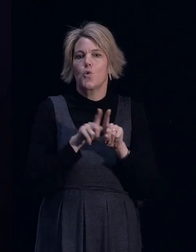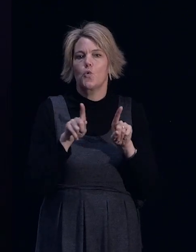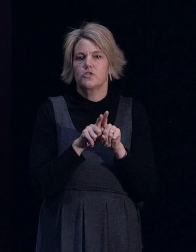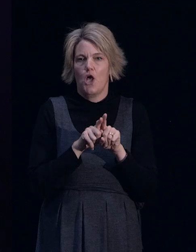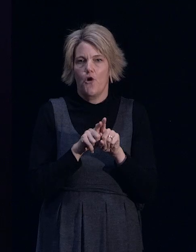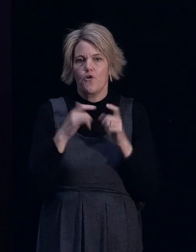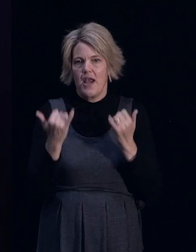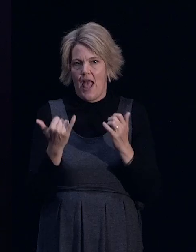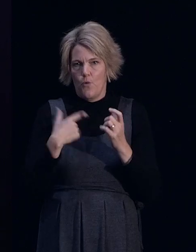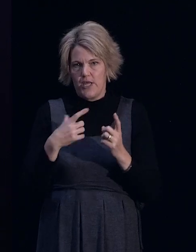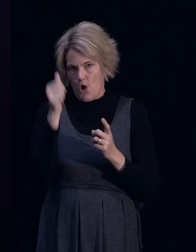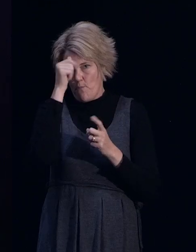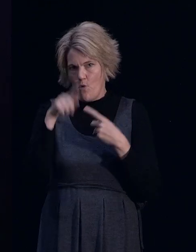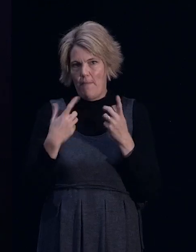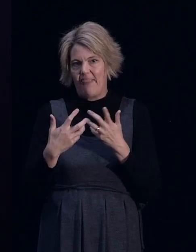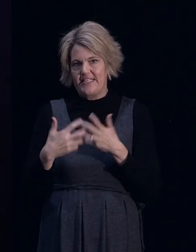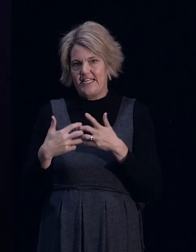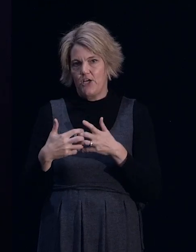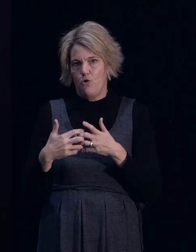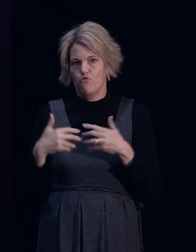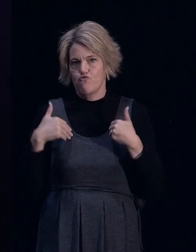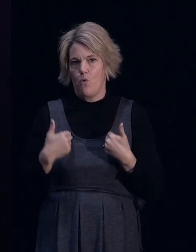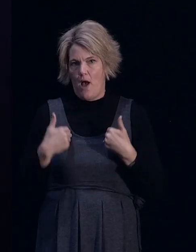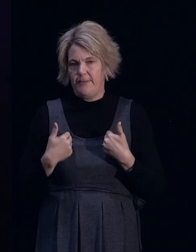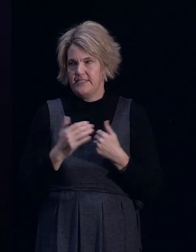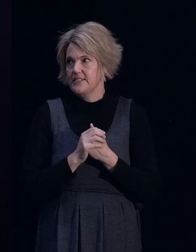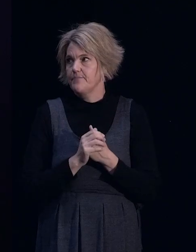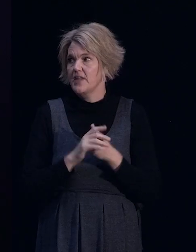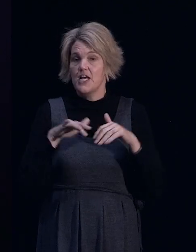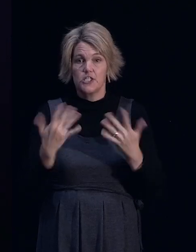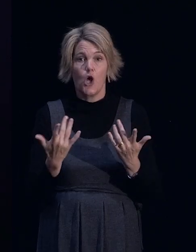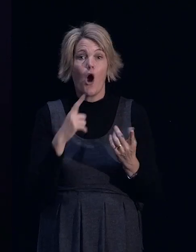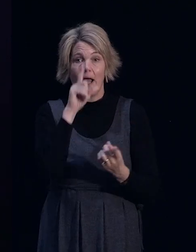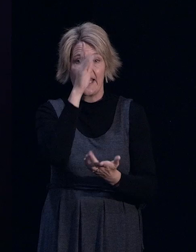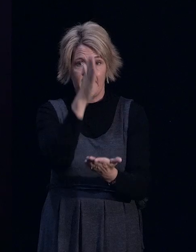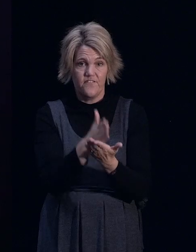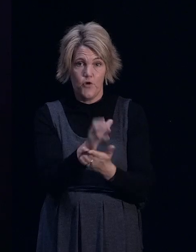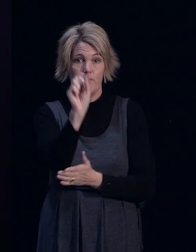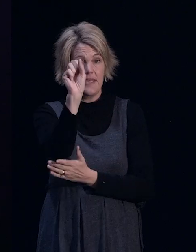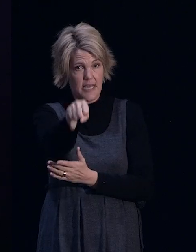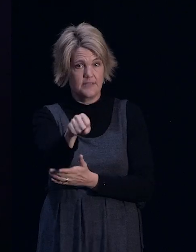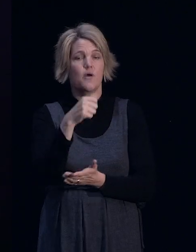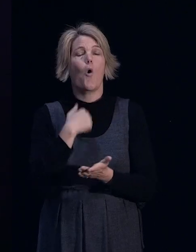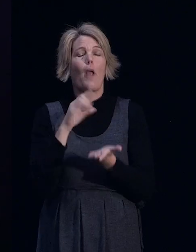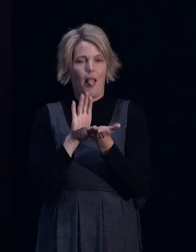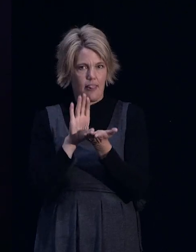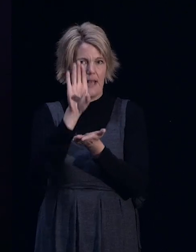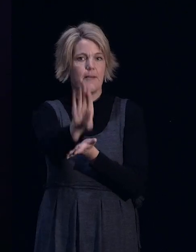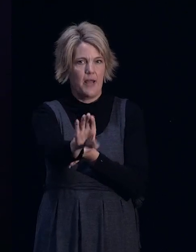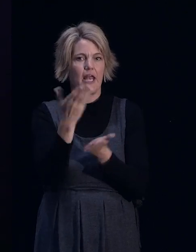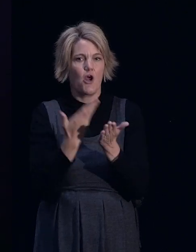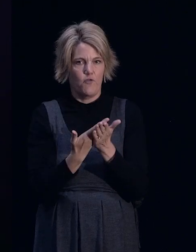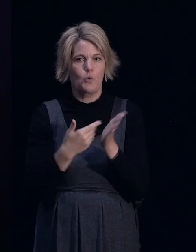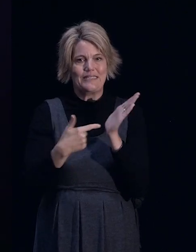requirements. So on the back of that, I'm pleased to confirm that yes, we're absolutely lending on TC3 properties,